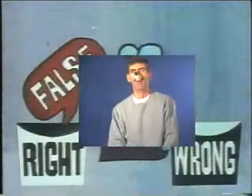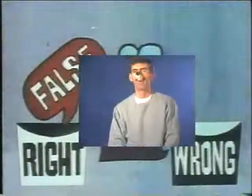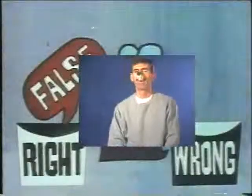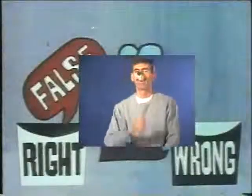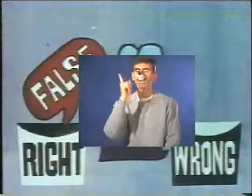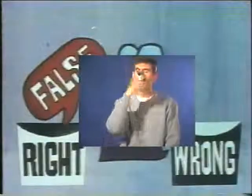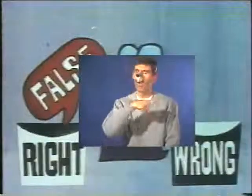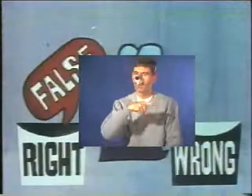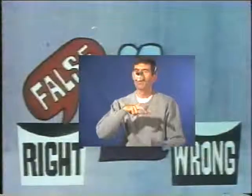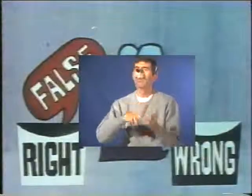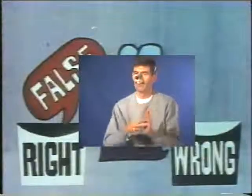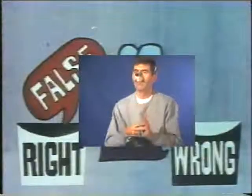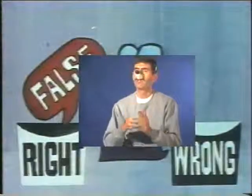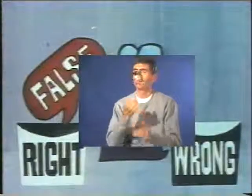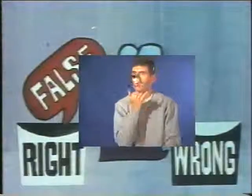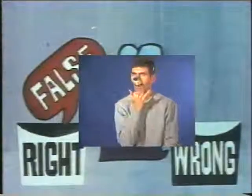False is wrong.